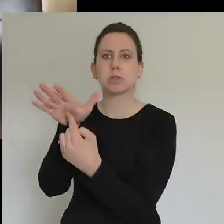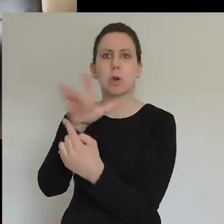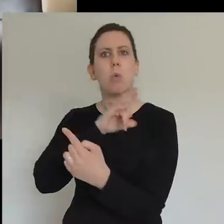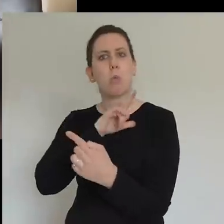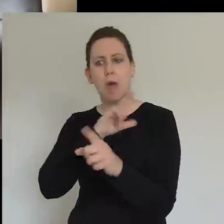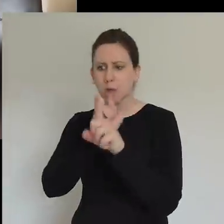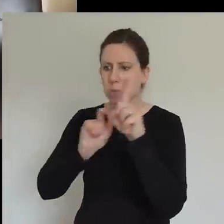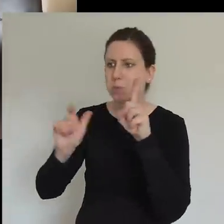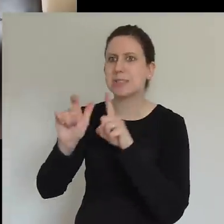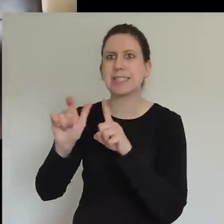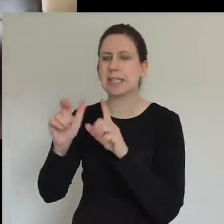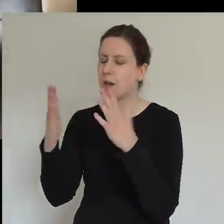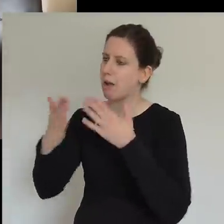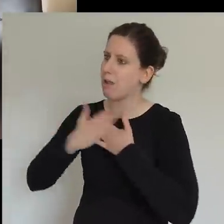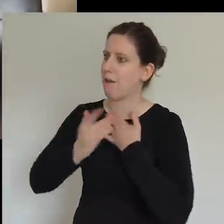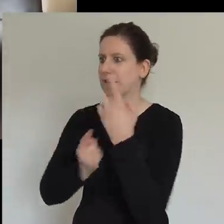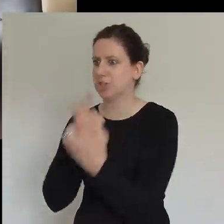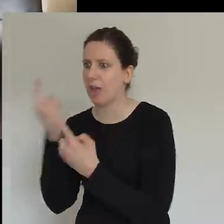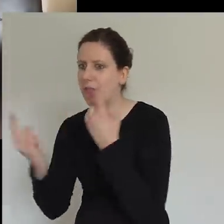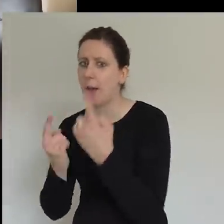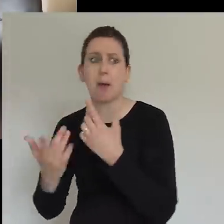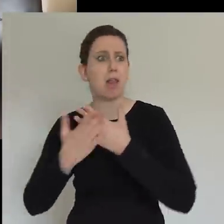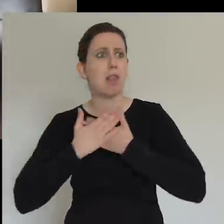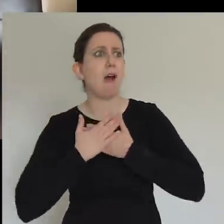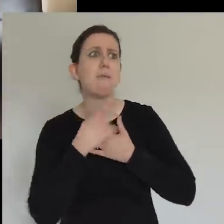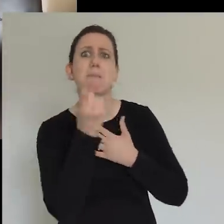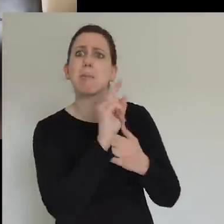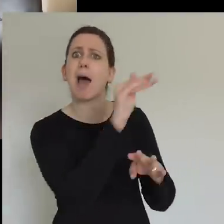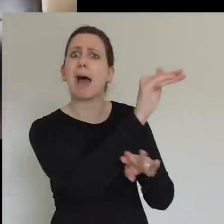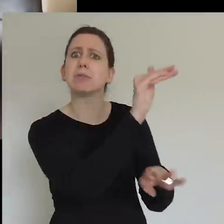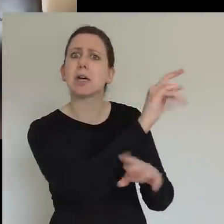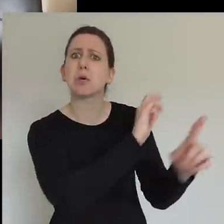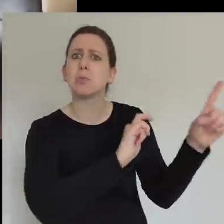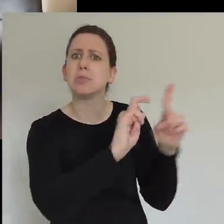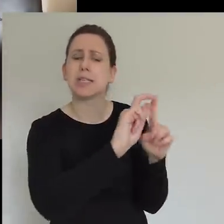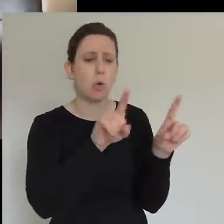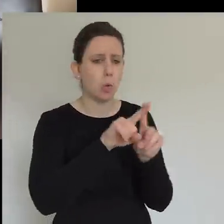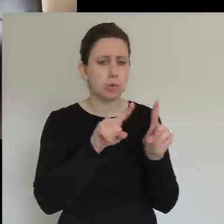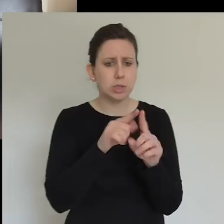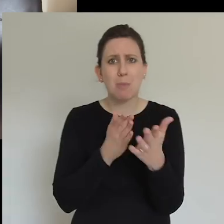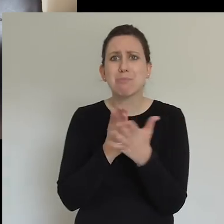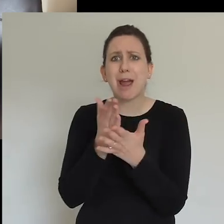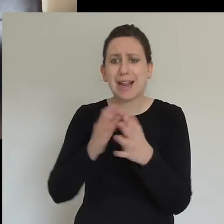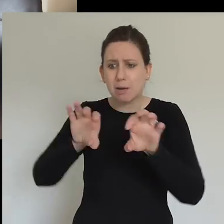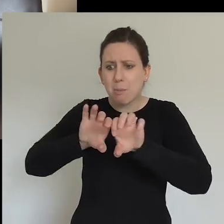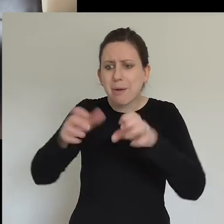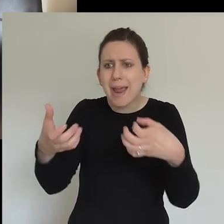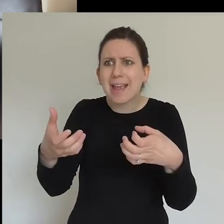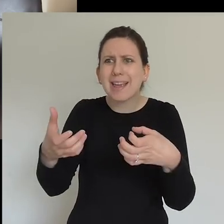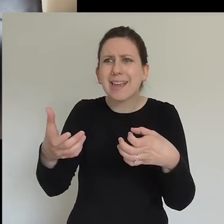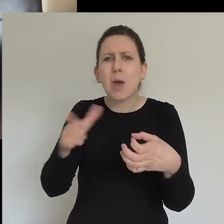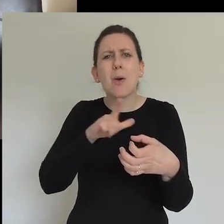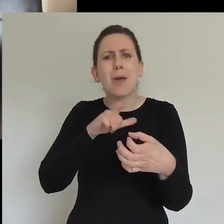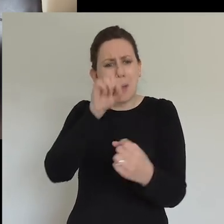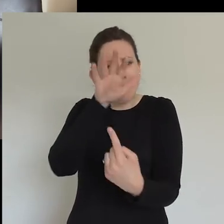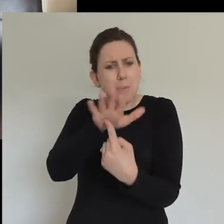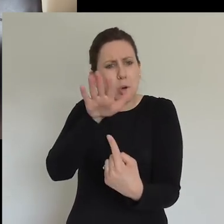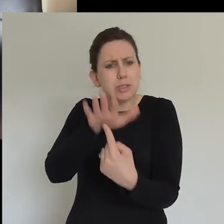of bread was important. That they would remember this great thing that Jesus had just done for them. And prayer was important. That they would grow more